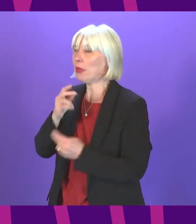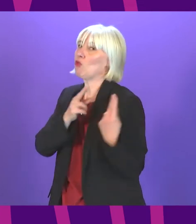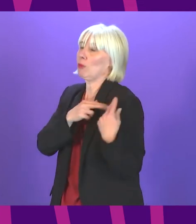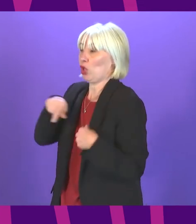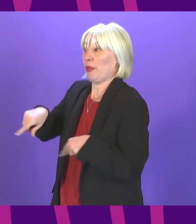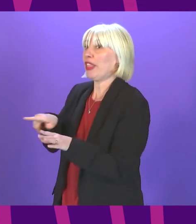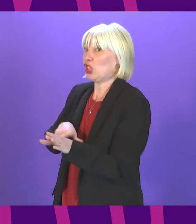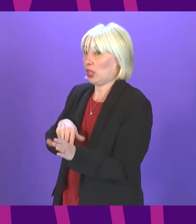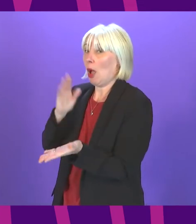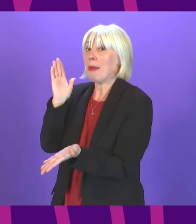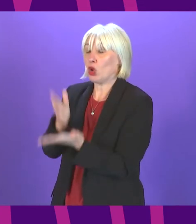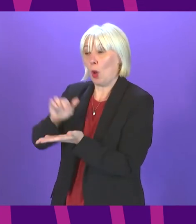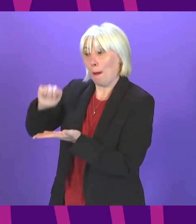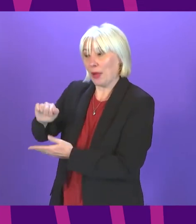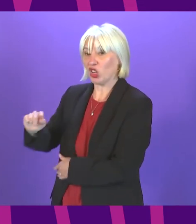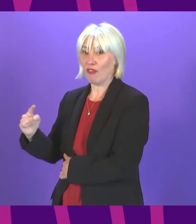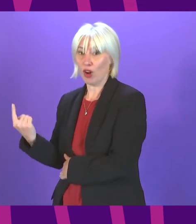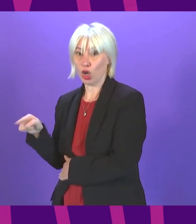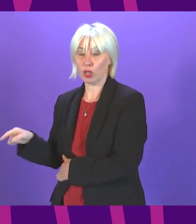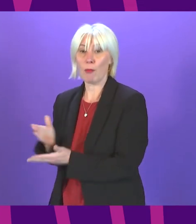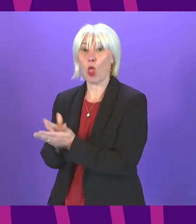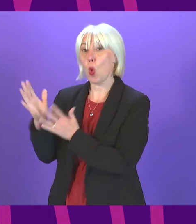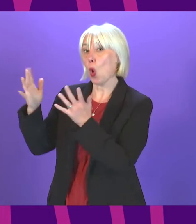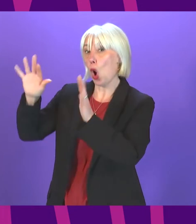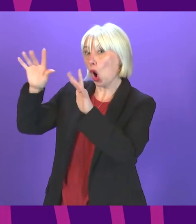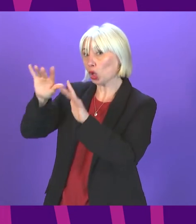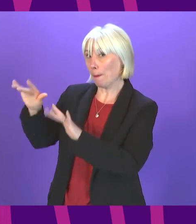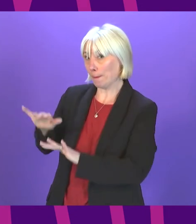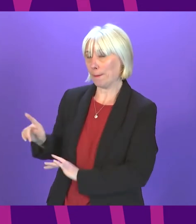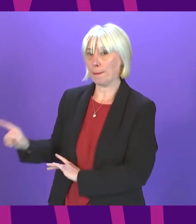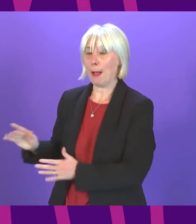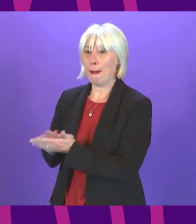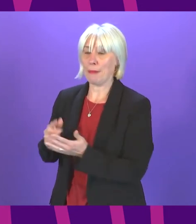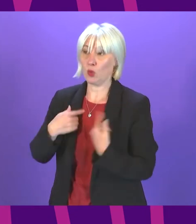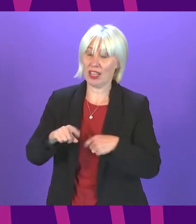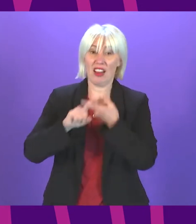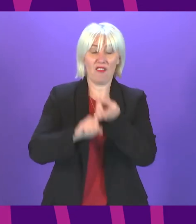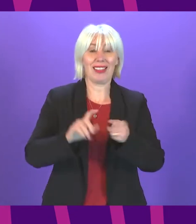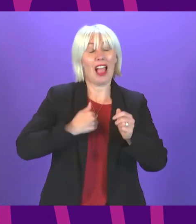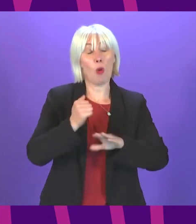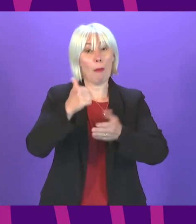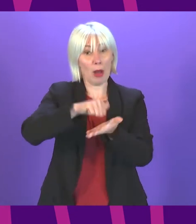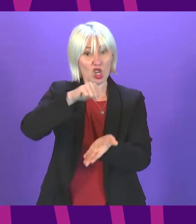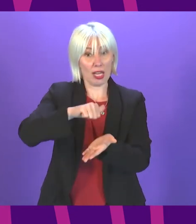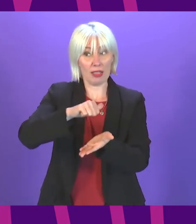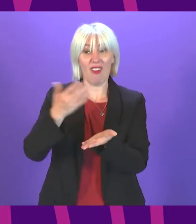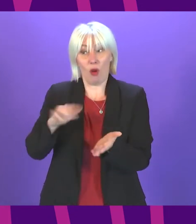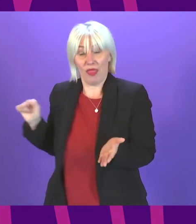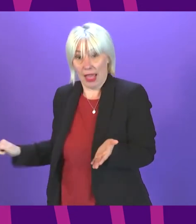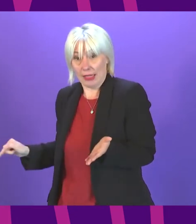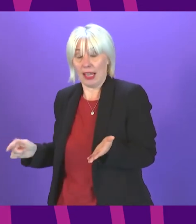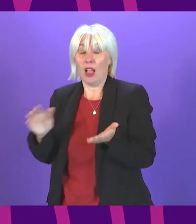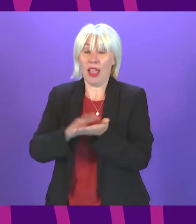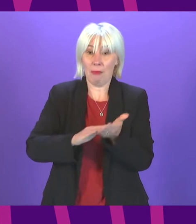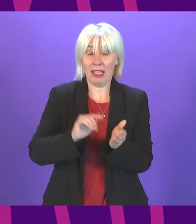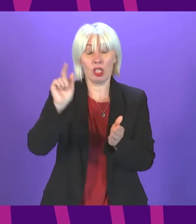and hold its budget first preferably during the autumn so that we can then set our budget in light of that and local government